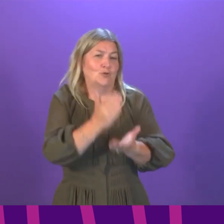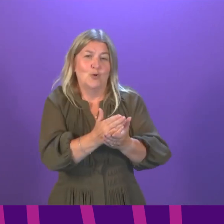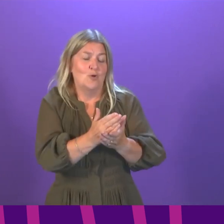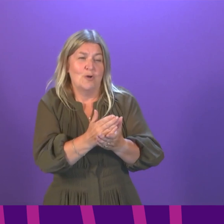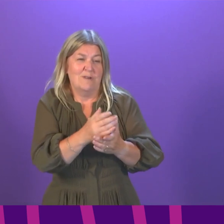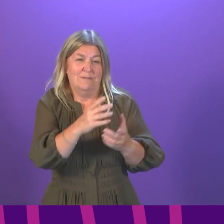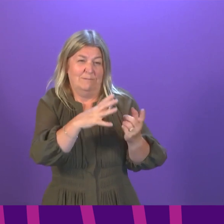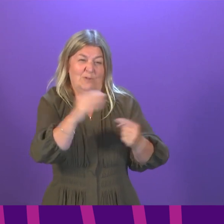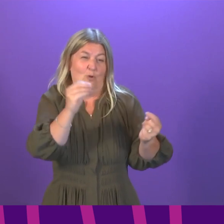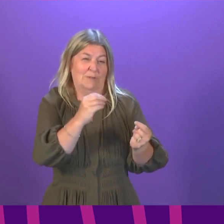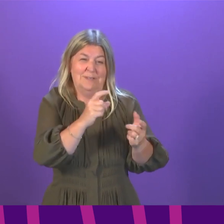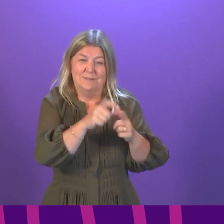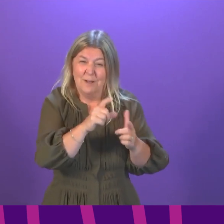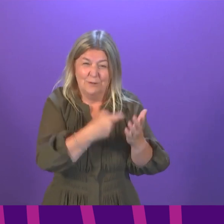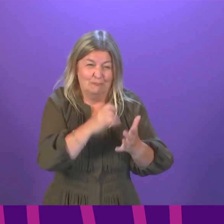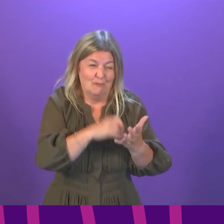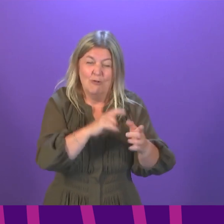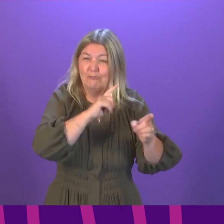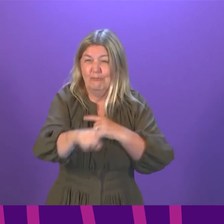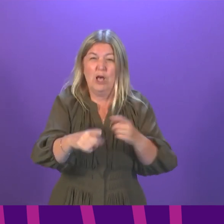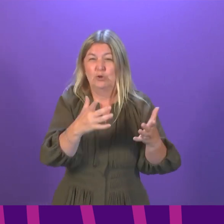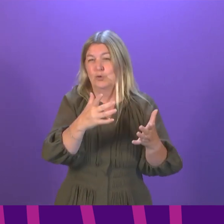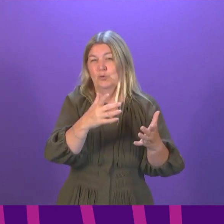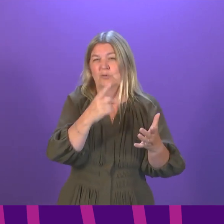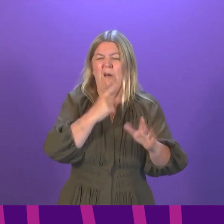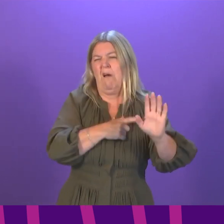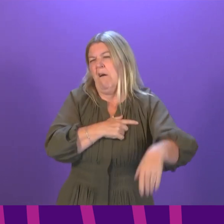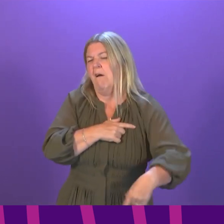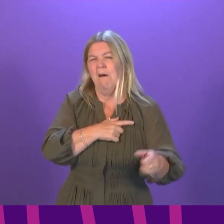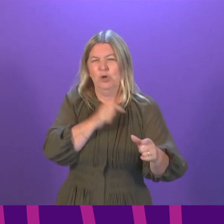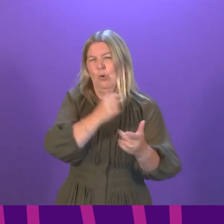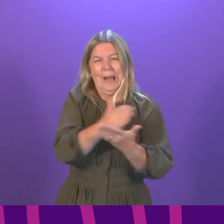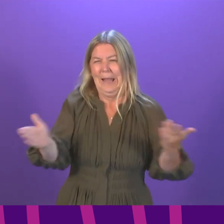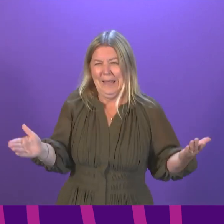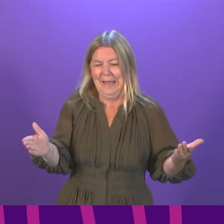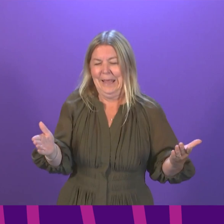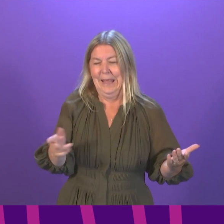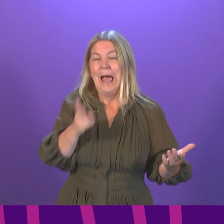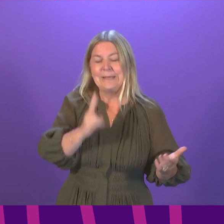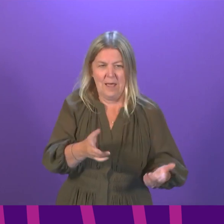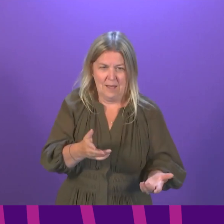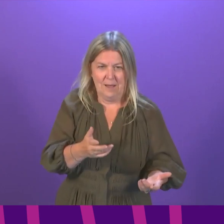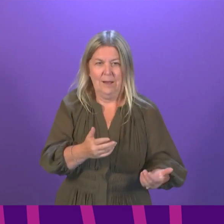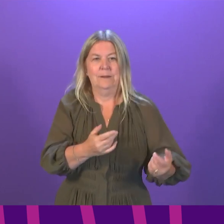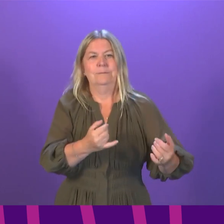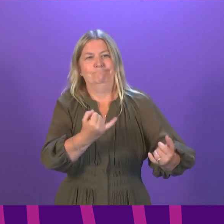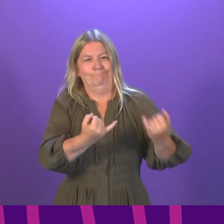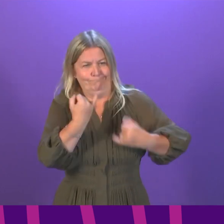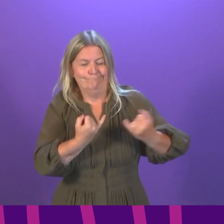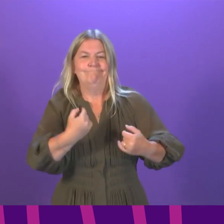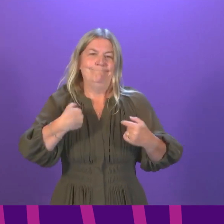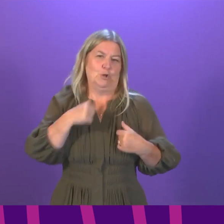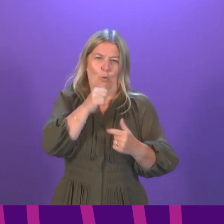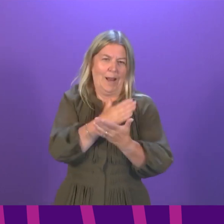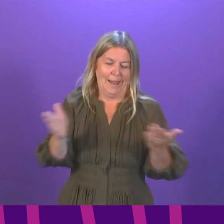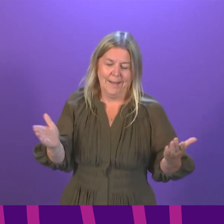undermine the clear communication. I got a whiff of that again today, so let me try to take them through it again.